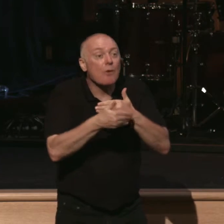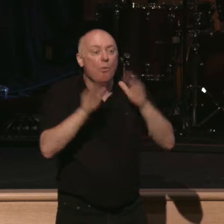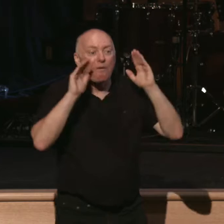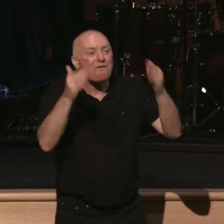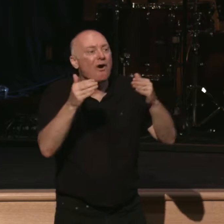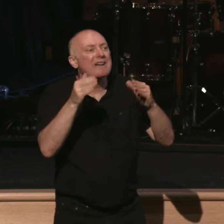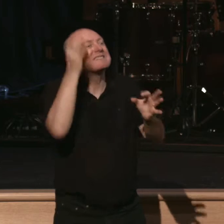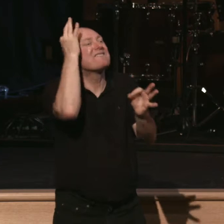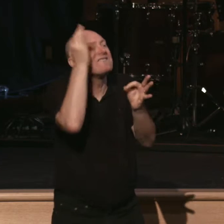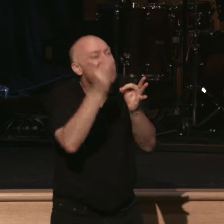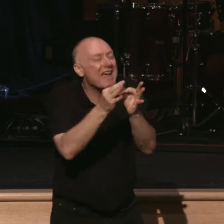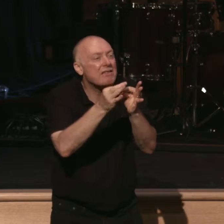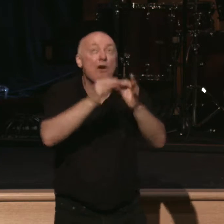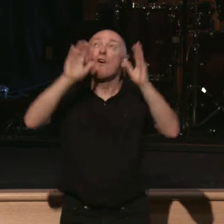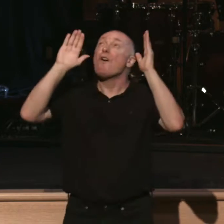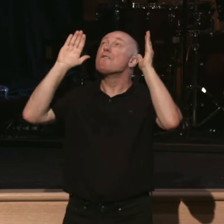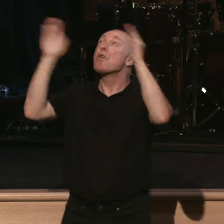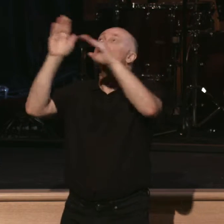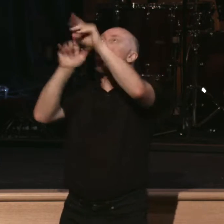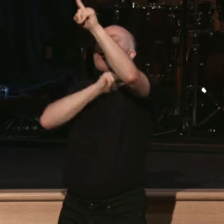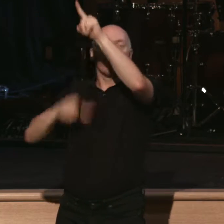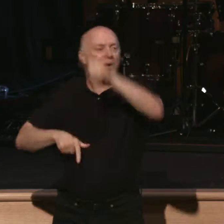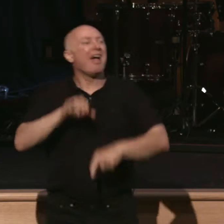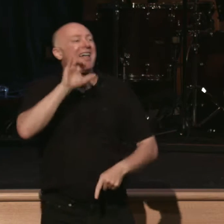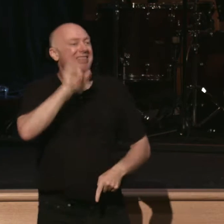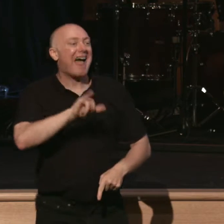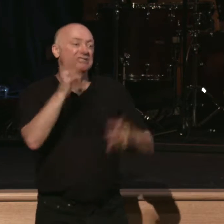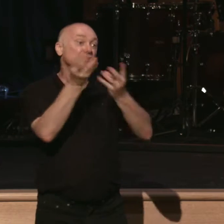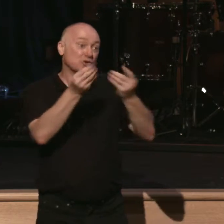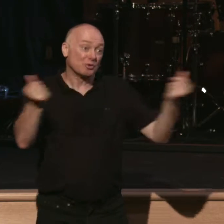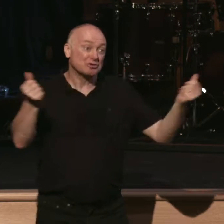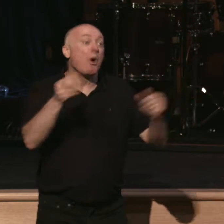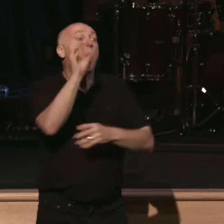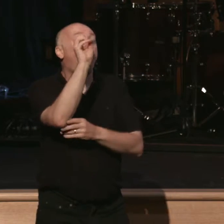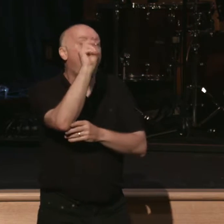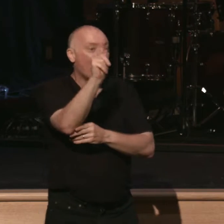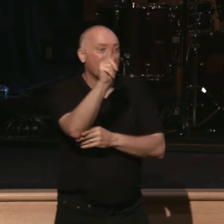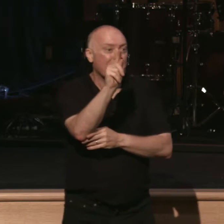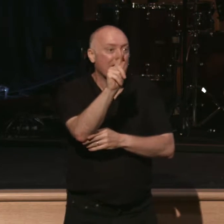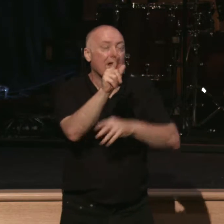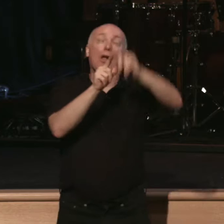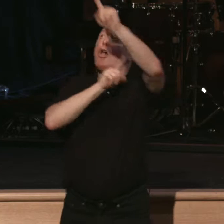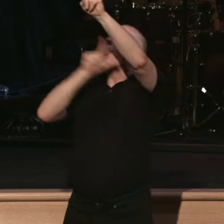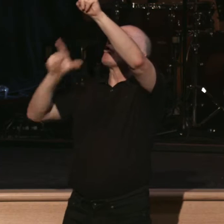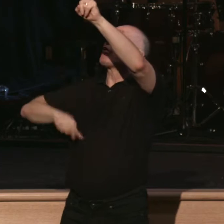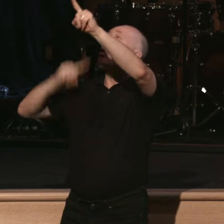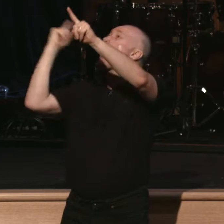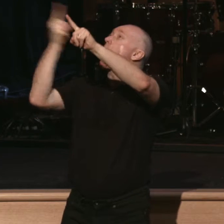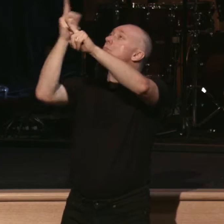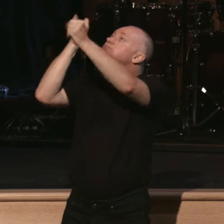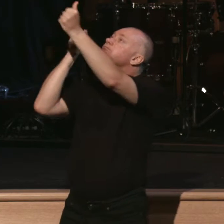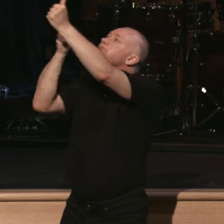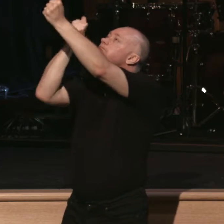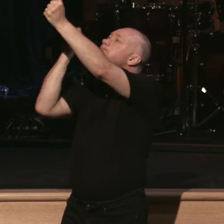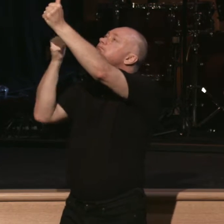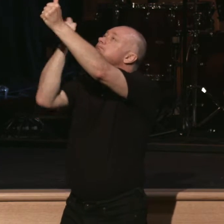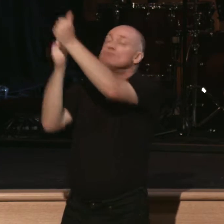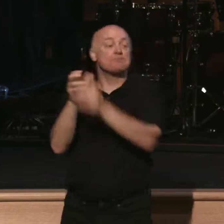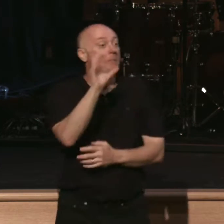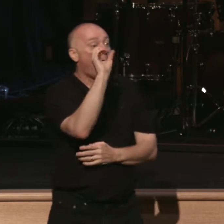Getting our eyes on the Lord. Which is the ultimate solution. Okay. Setting the Lord always before us. So we need to be able